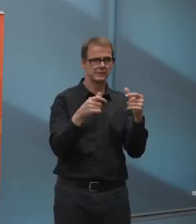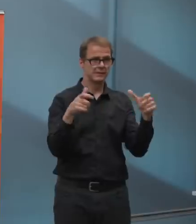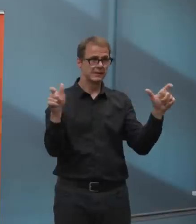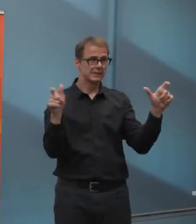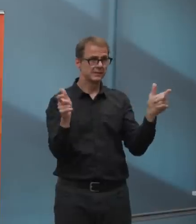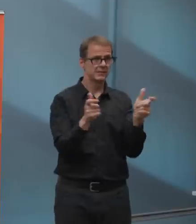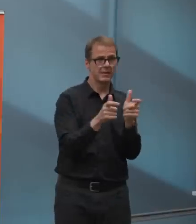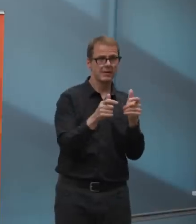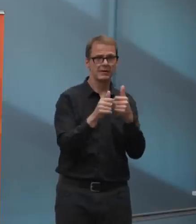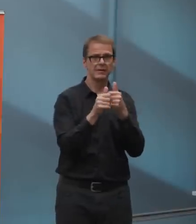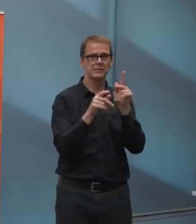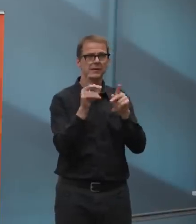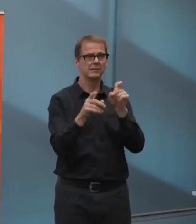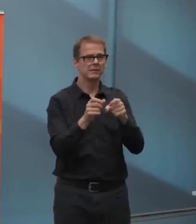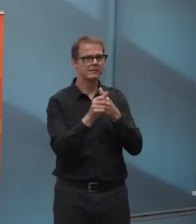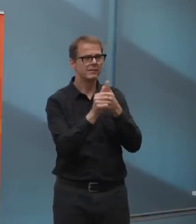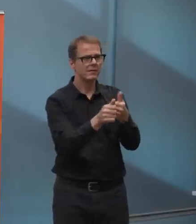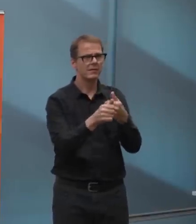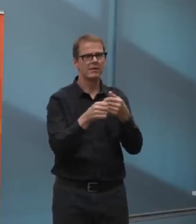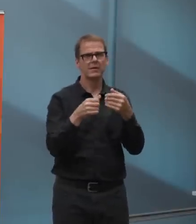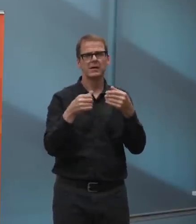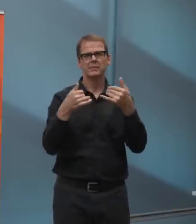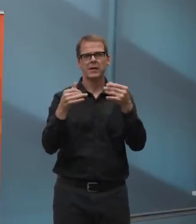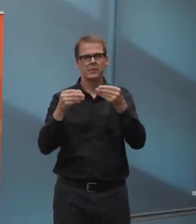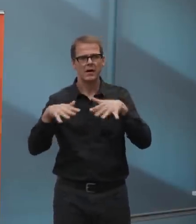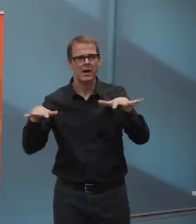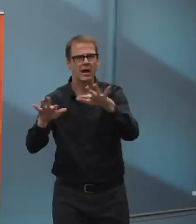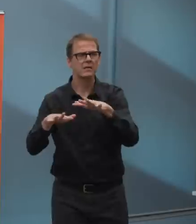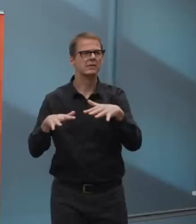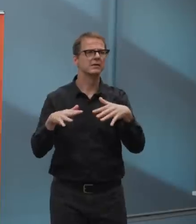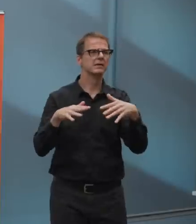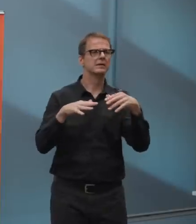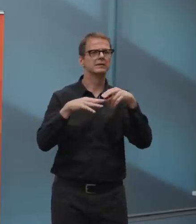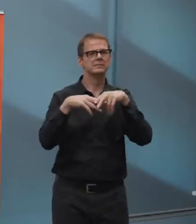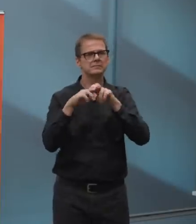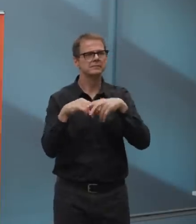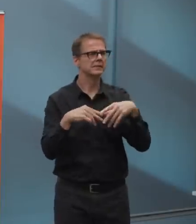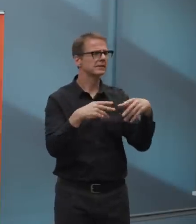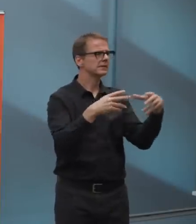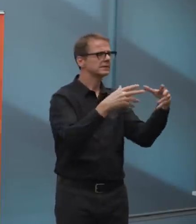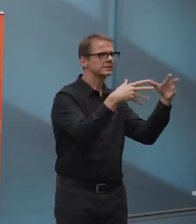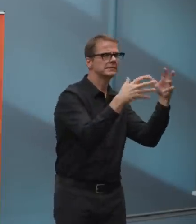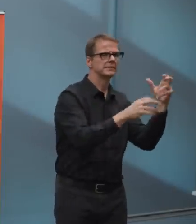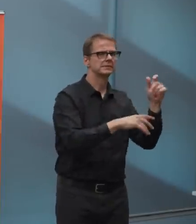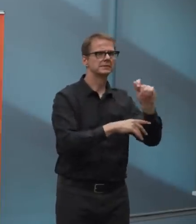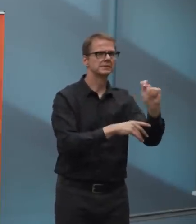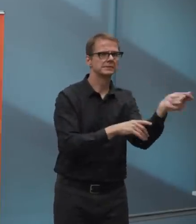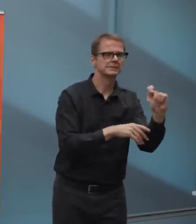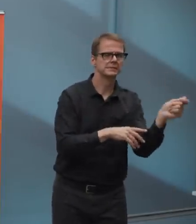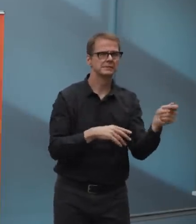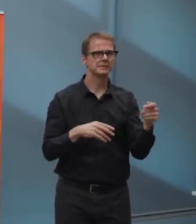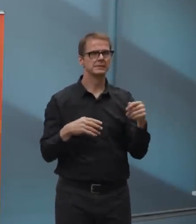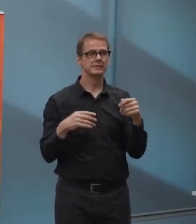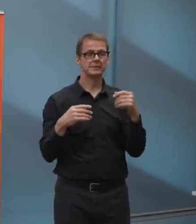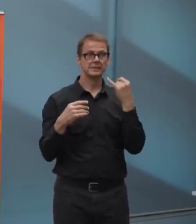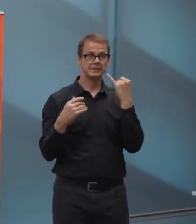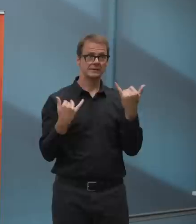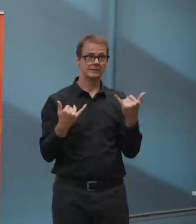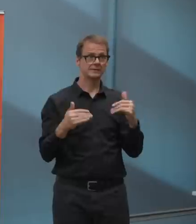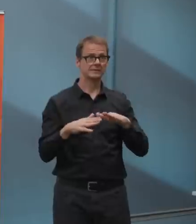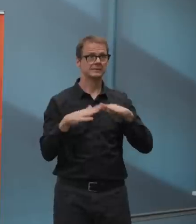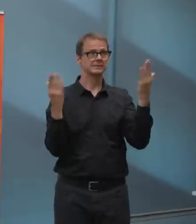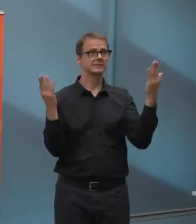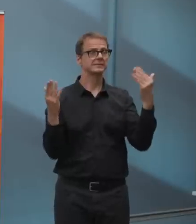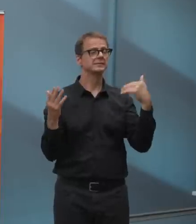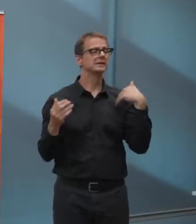I've noticed people playing even before today on a basketball court, and I'm pretty sure that they didn't live together. So how do you actually